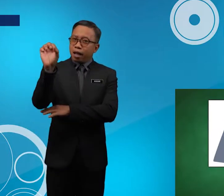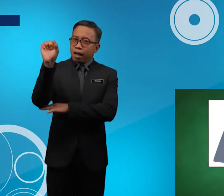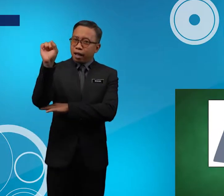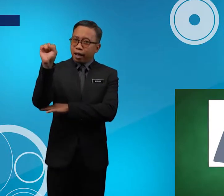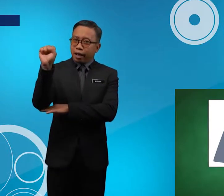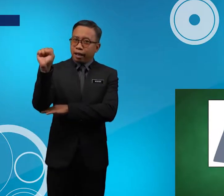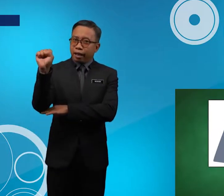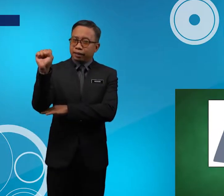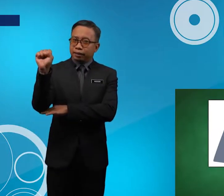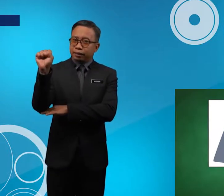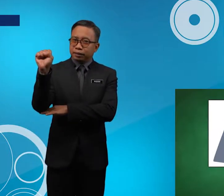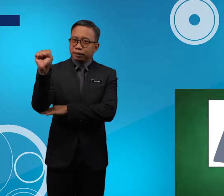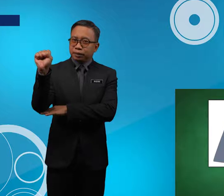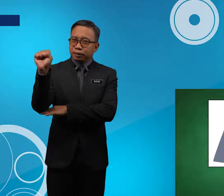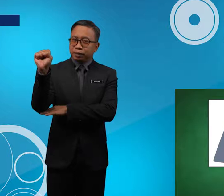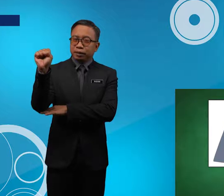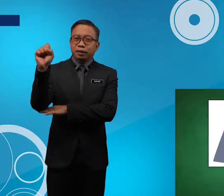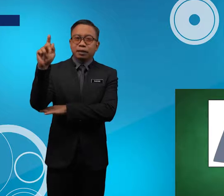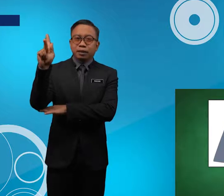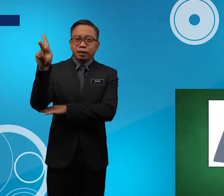S K